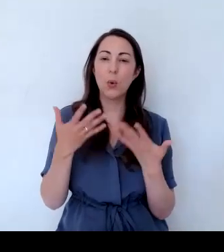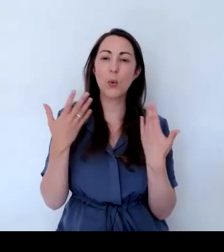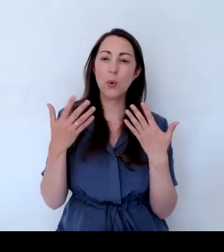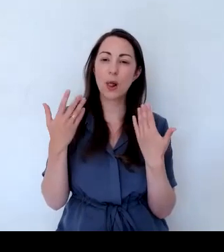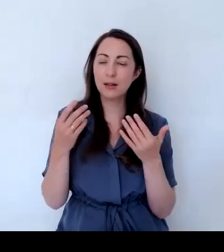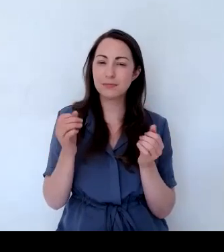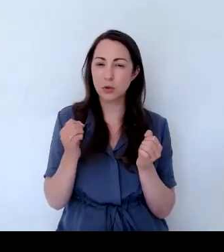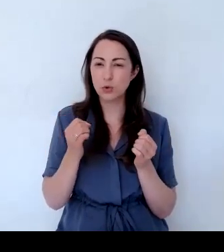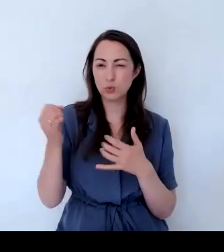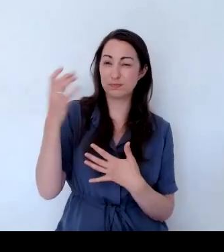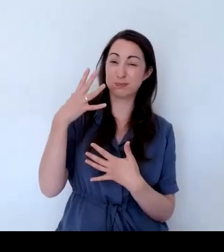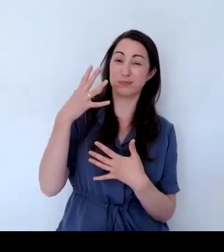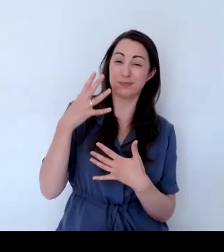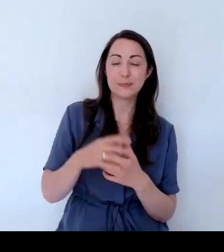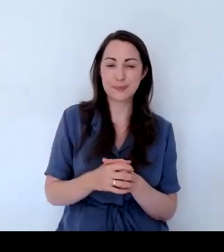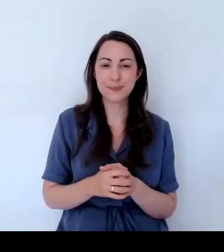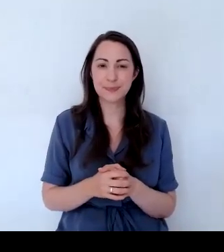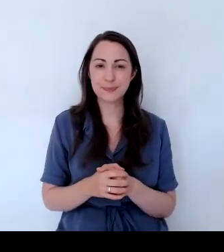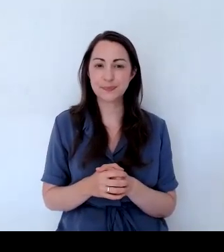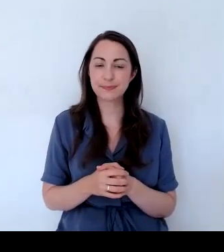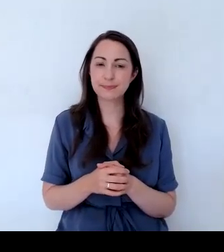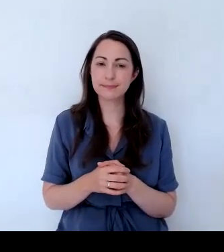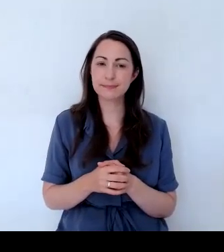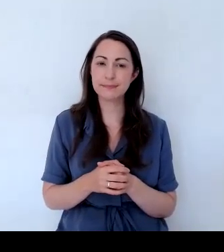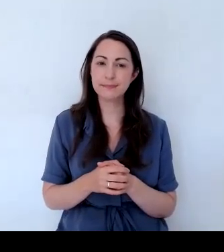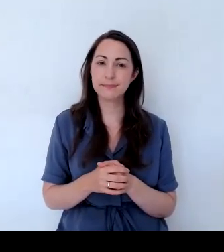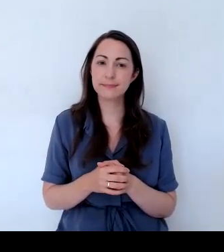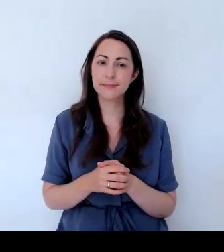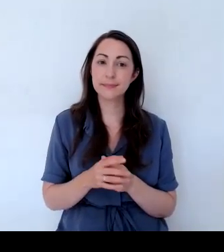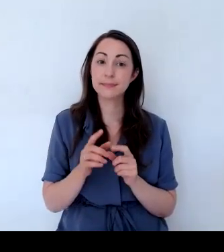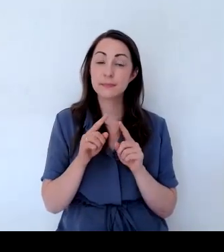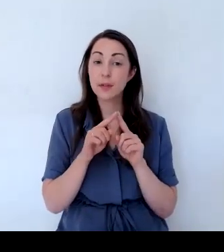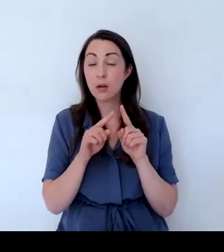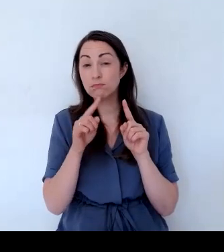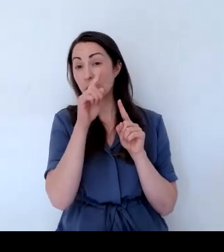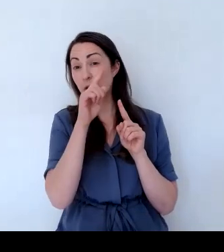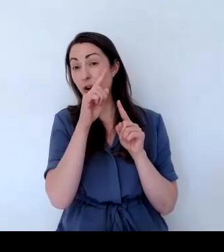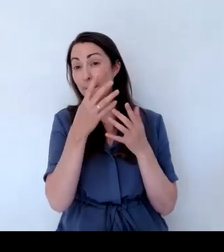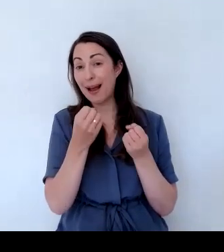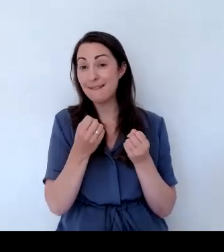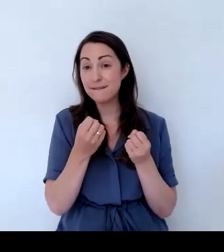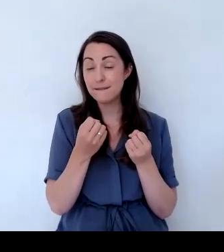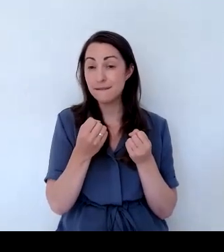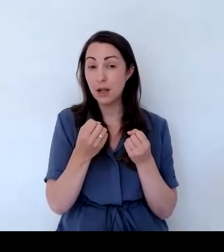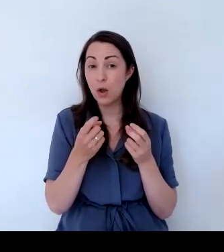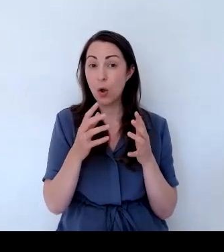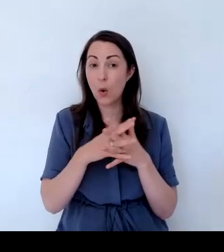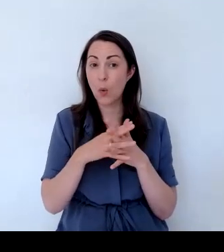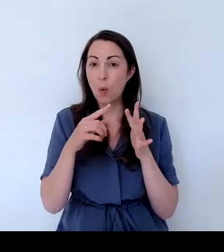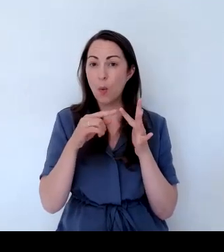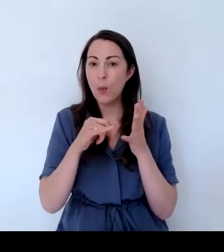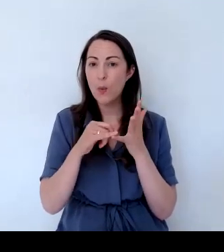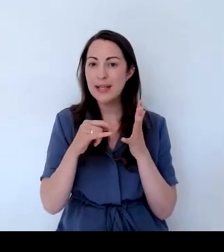Okay, we have actually got a wisteria up there, which we also planted at a similar time, and the wisteria has done nothing at all.